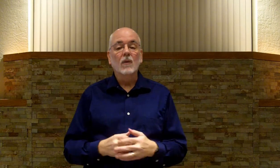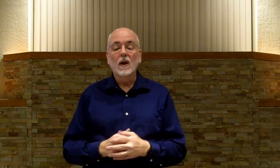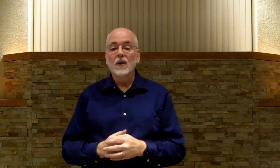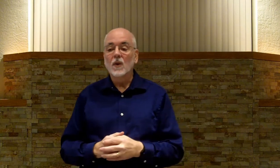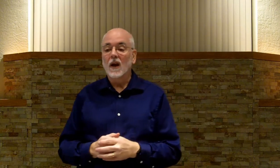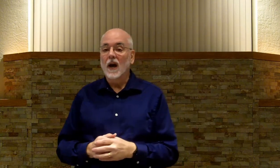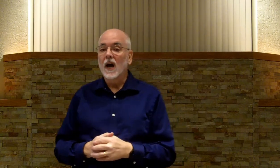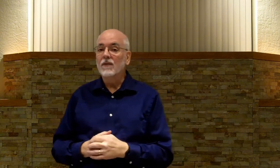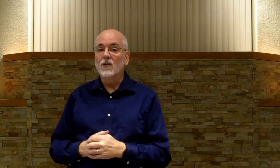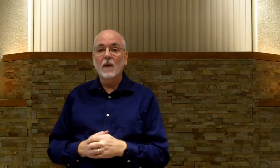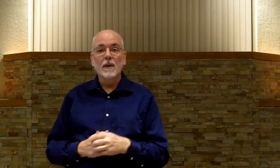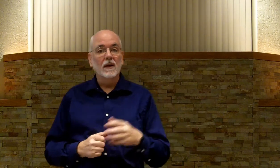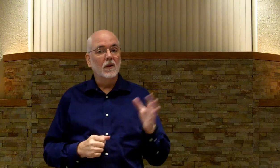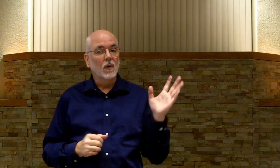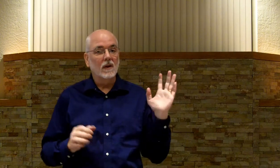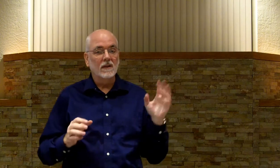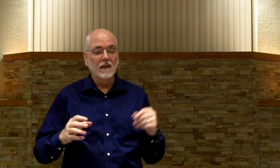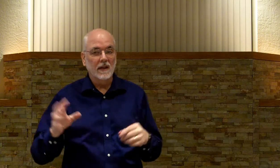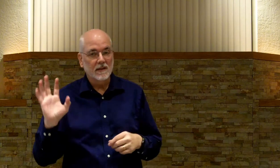and we're going to do a lot of dropping little words in this.